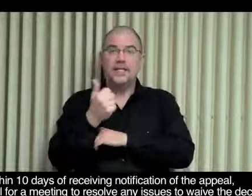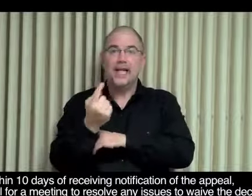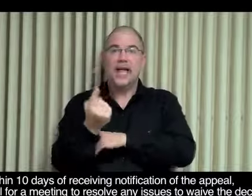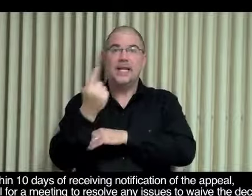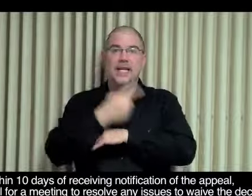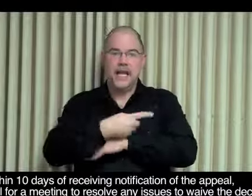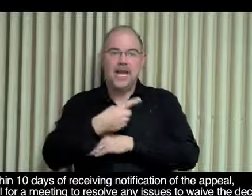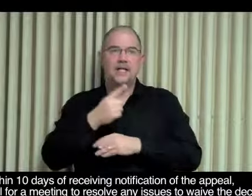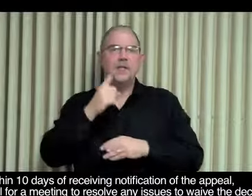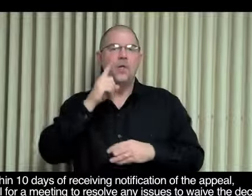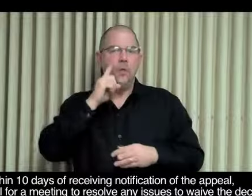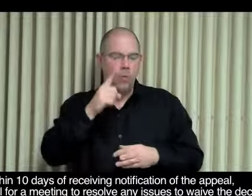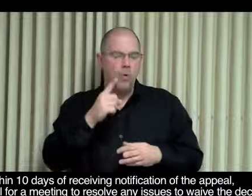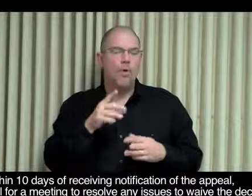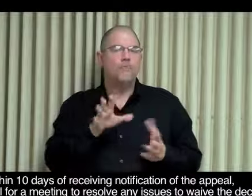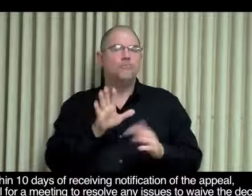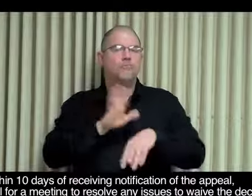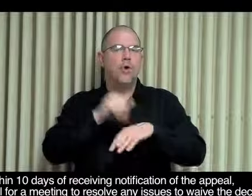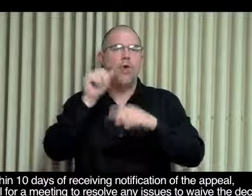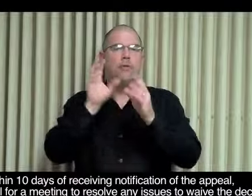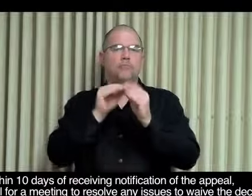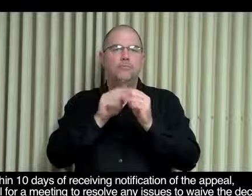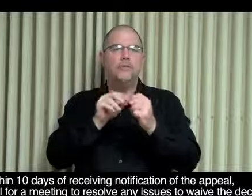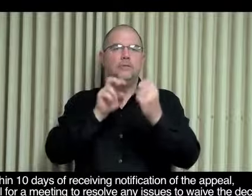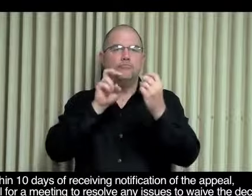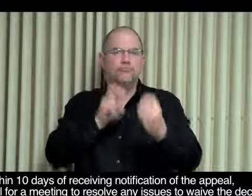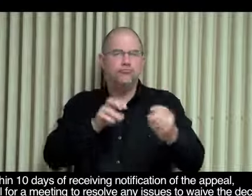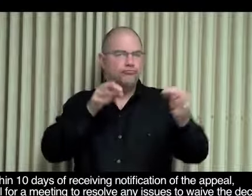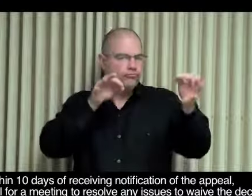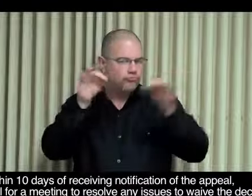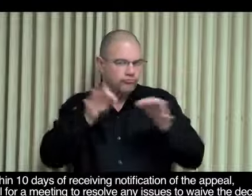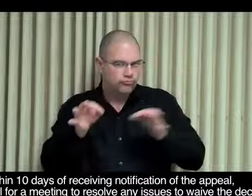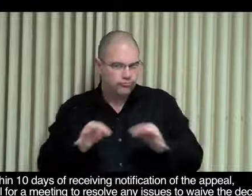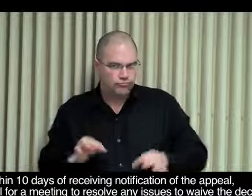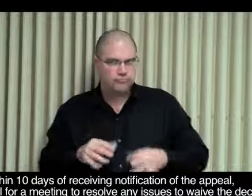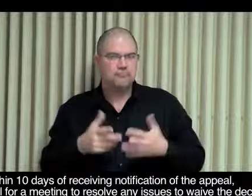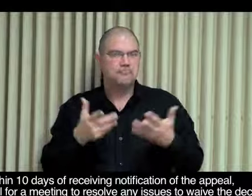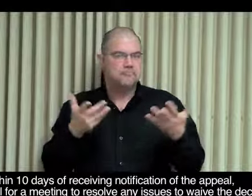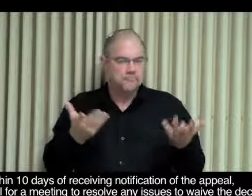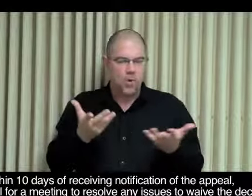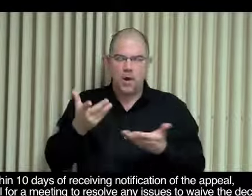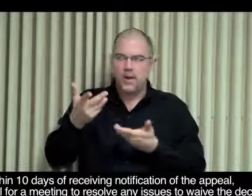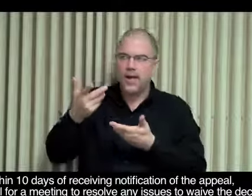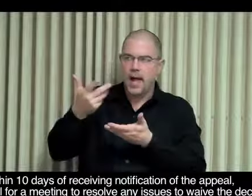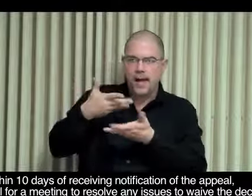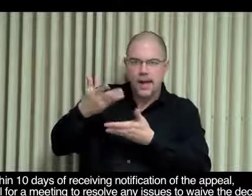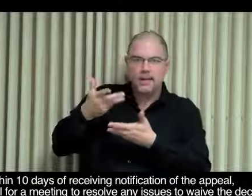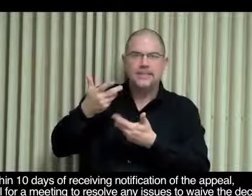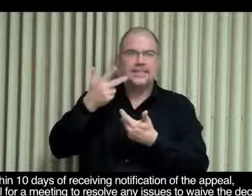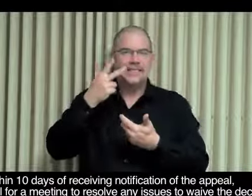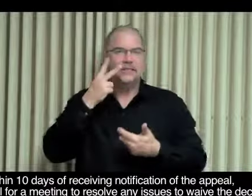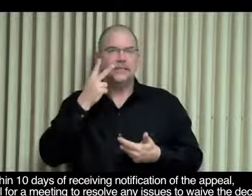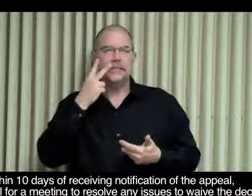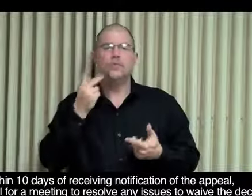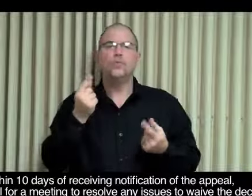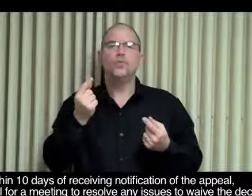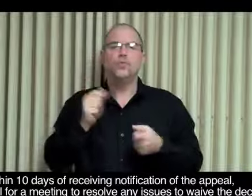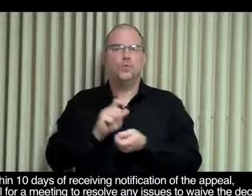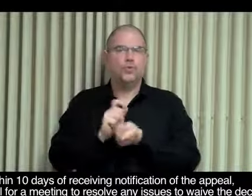Within 10 days of receiving notification of the appeal, DMH will call for a meeting to resolve any issues to waive the